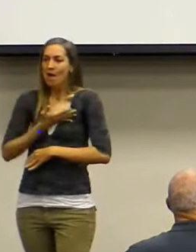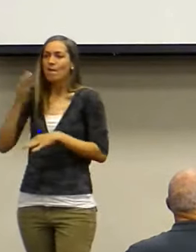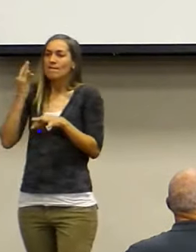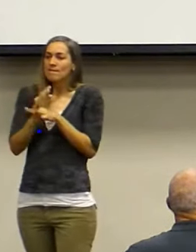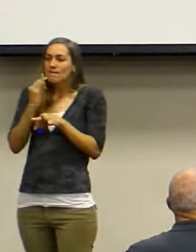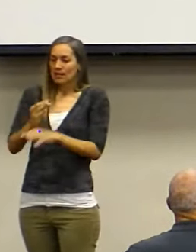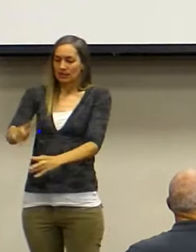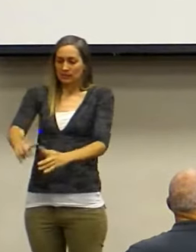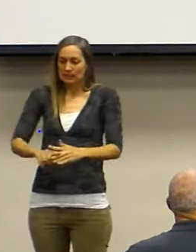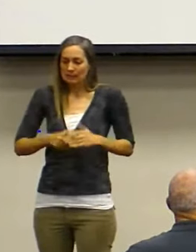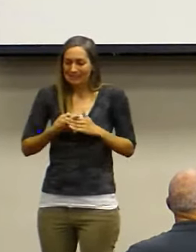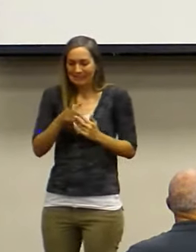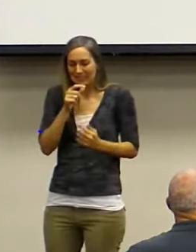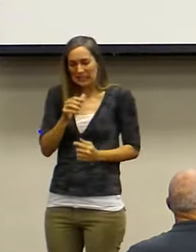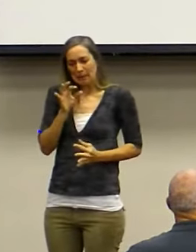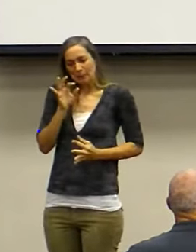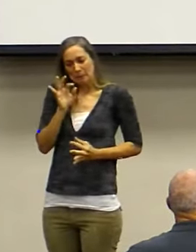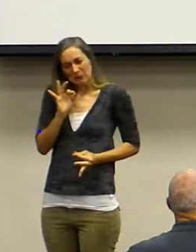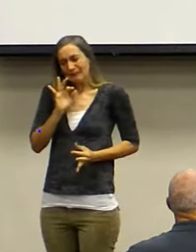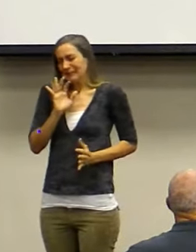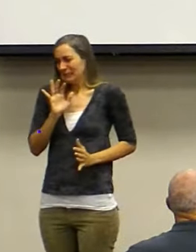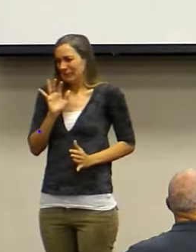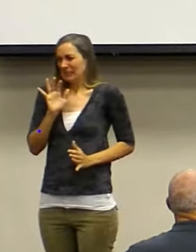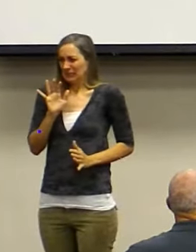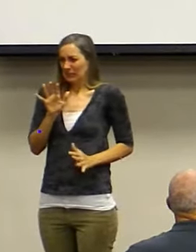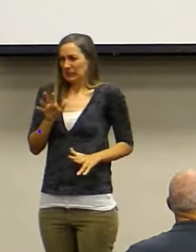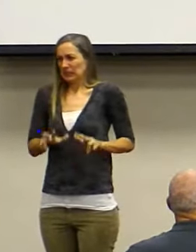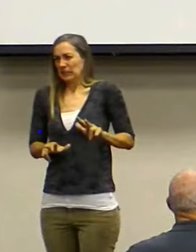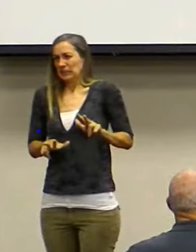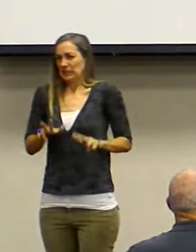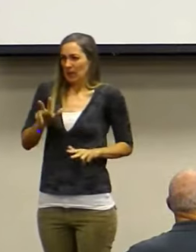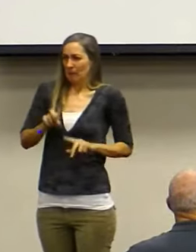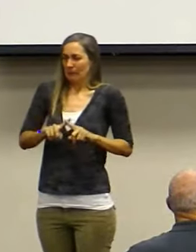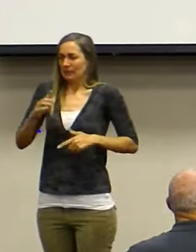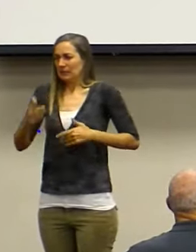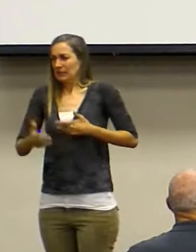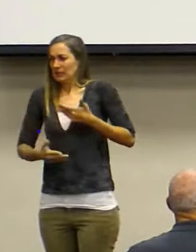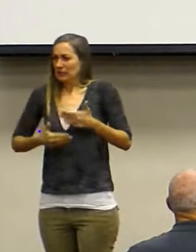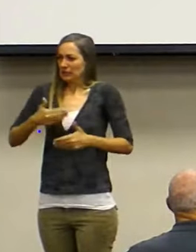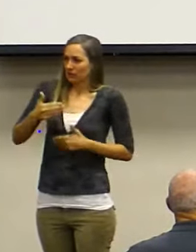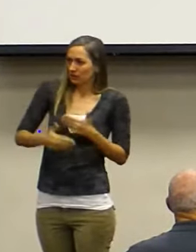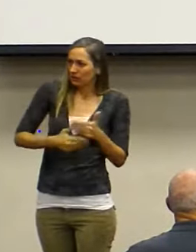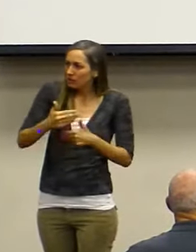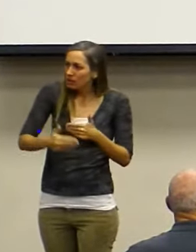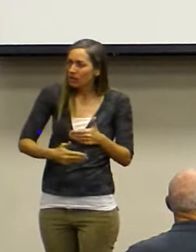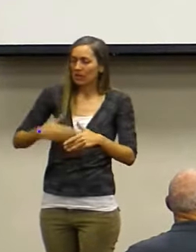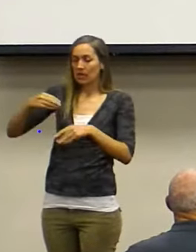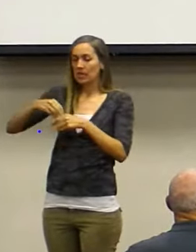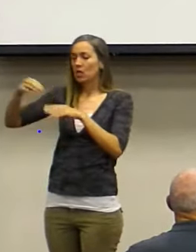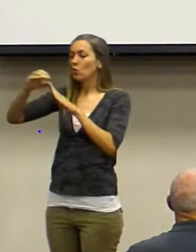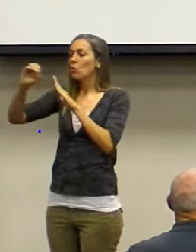In the beginning, it is not perfect. But you have to continue to do it. In the Old Testament, faith is rendered.